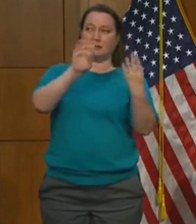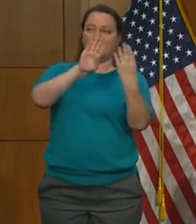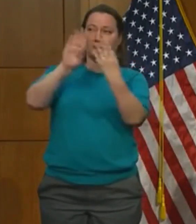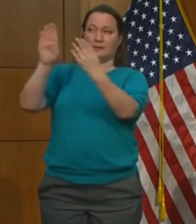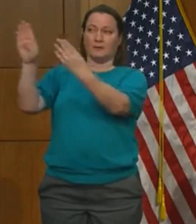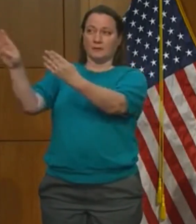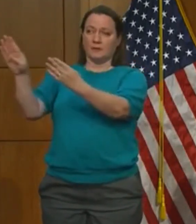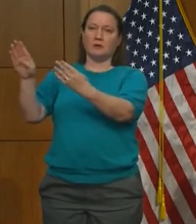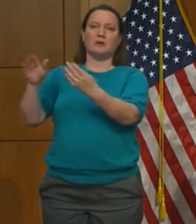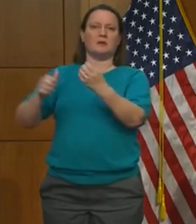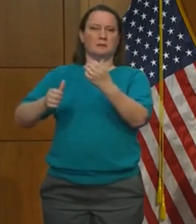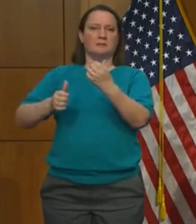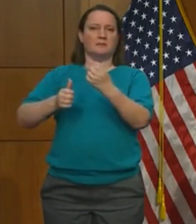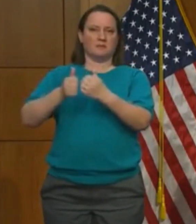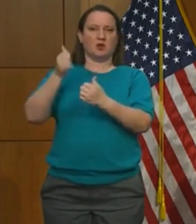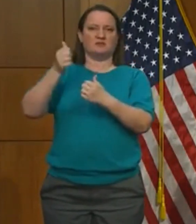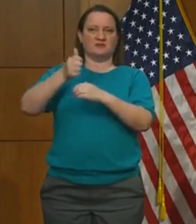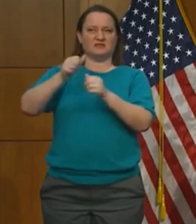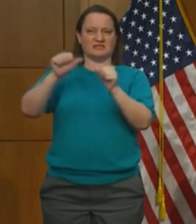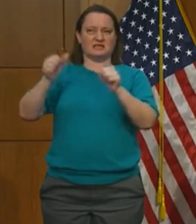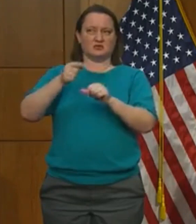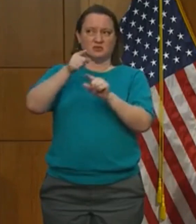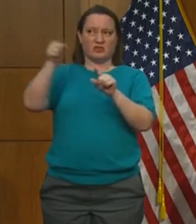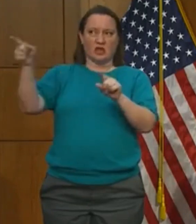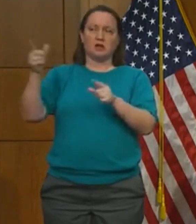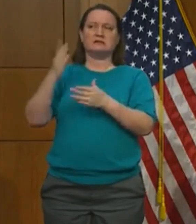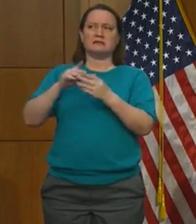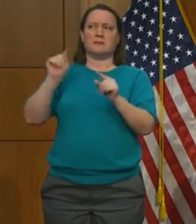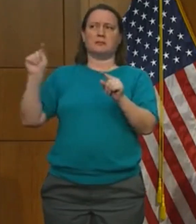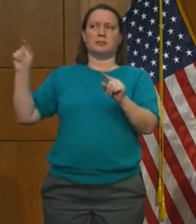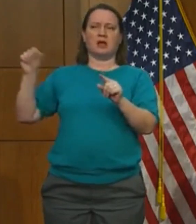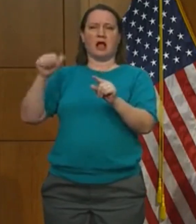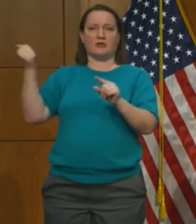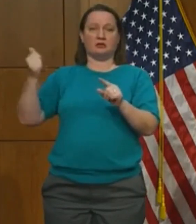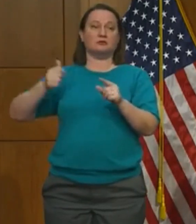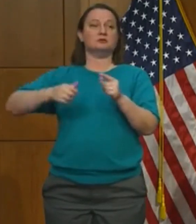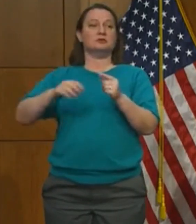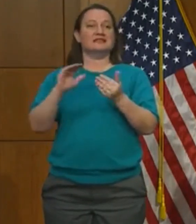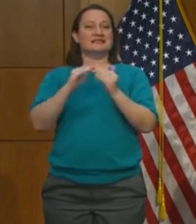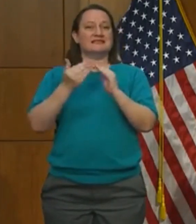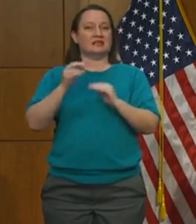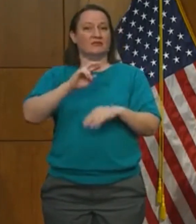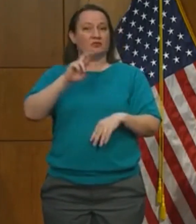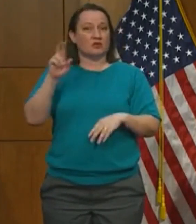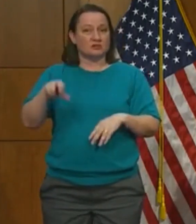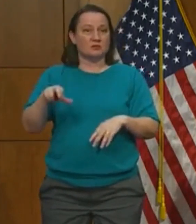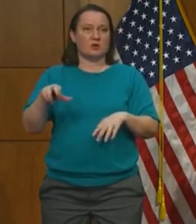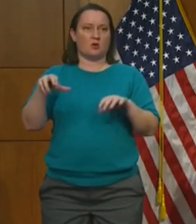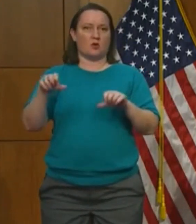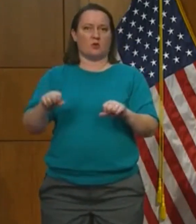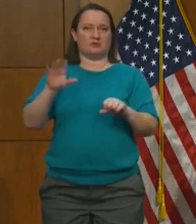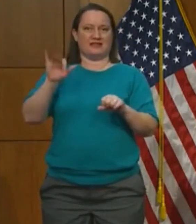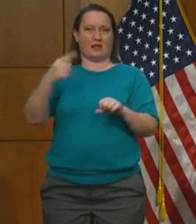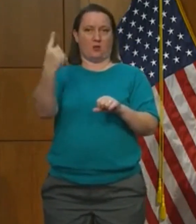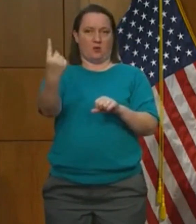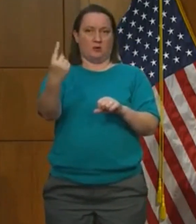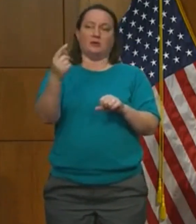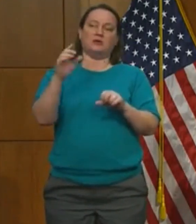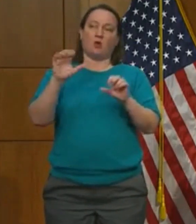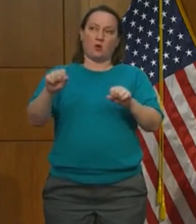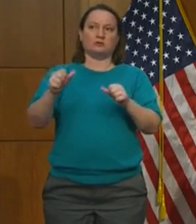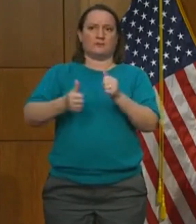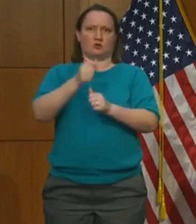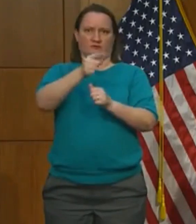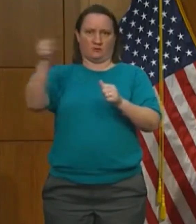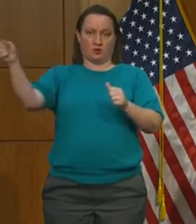those along Monument Avenue are owned by the city of Richmond. Robert E. Lee statue, which is also